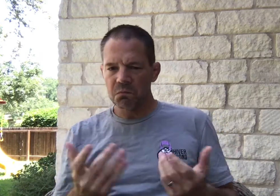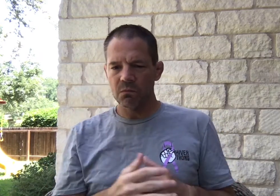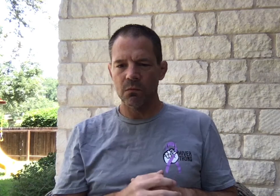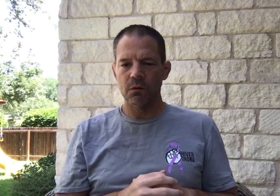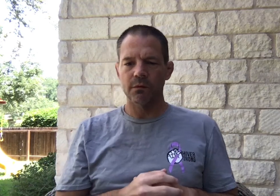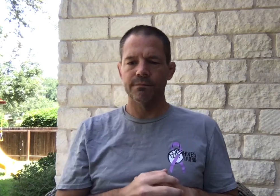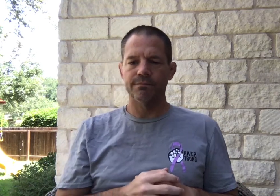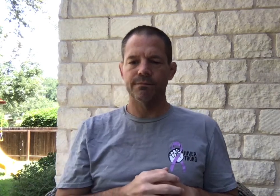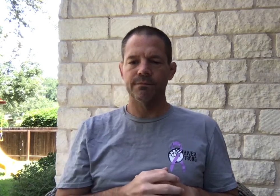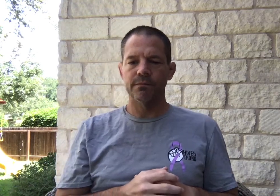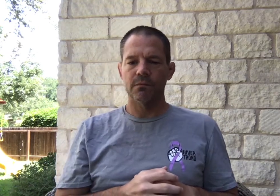what the latest is.